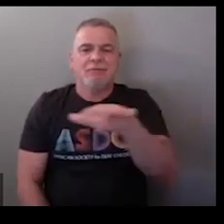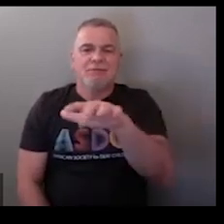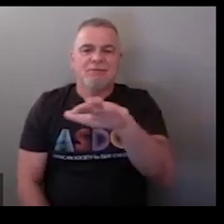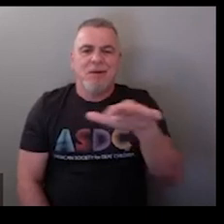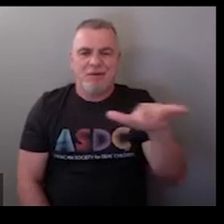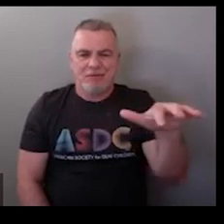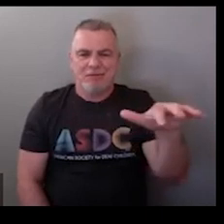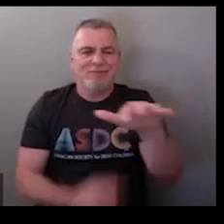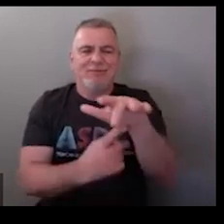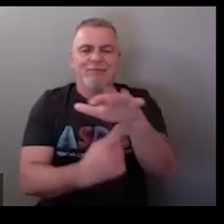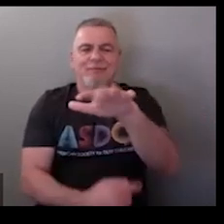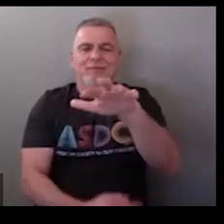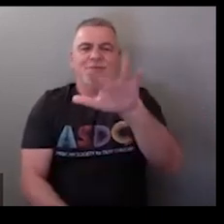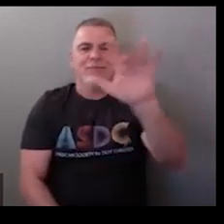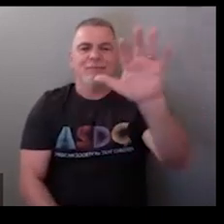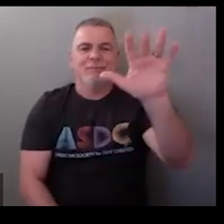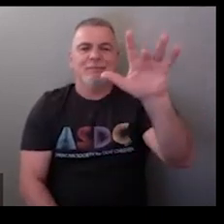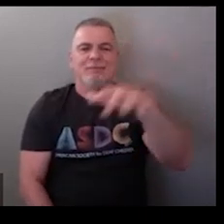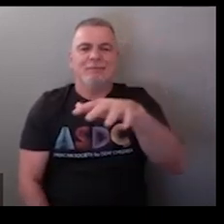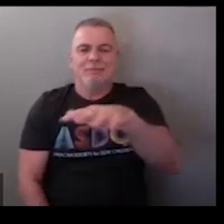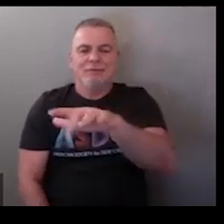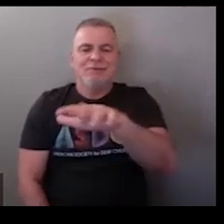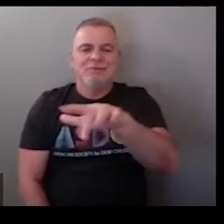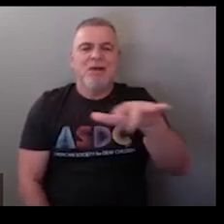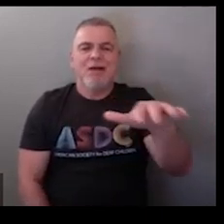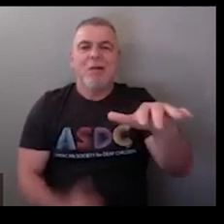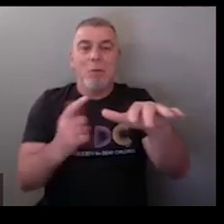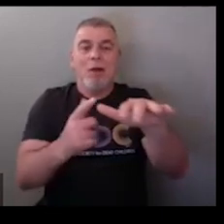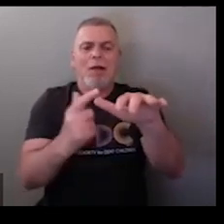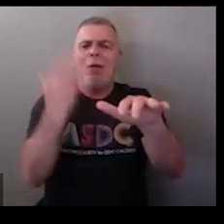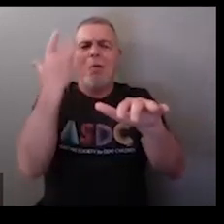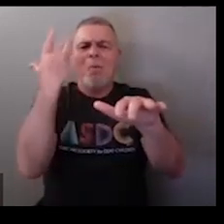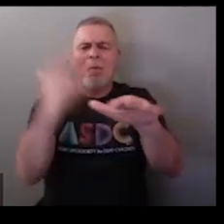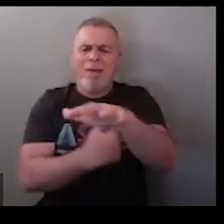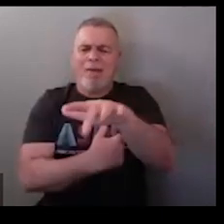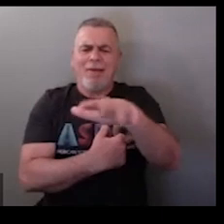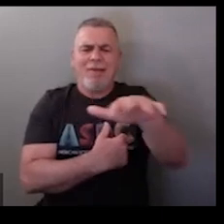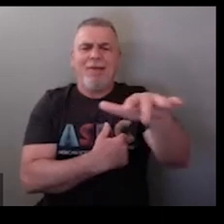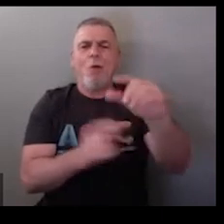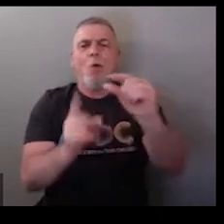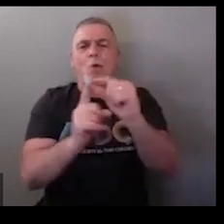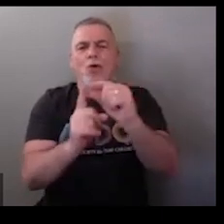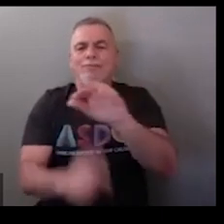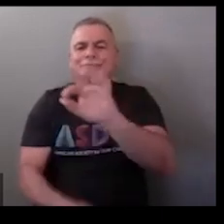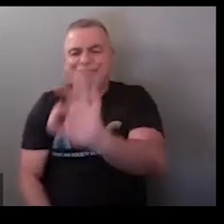this is the sign for spelling you're talking about a spelling test or they're practicing their spelling